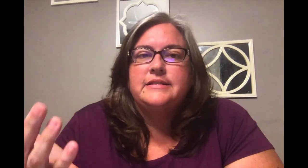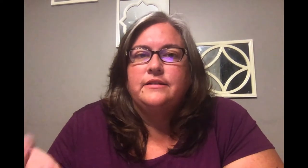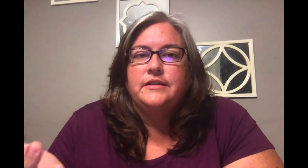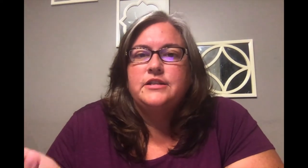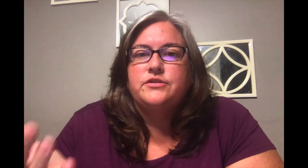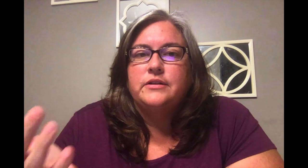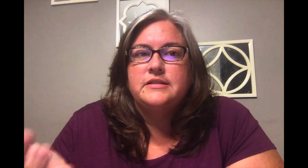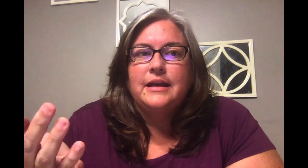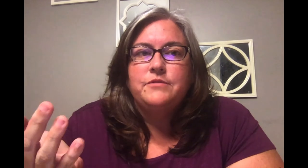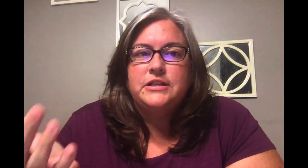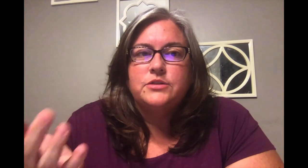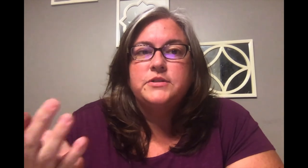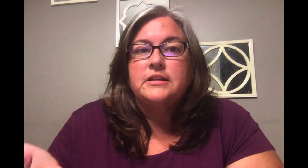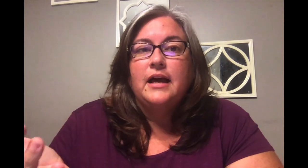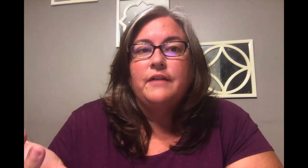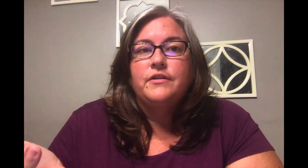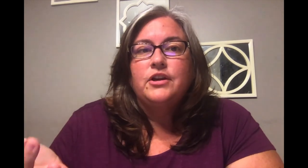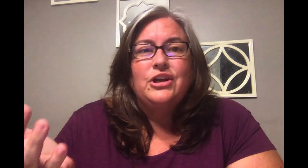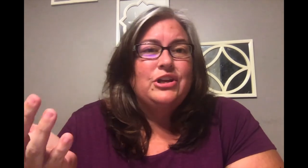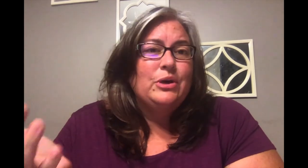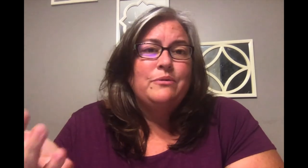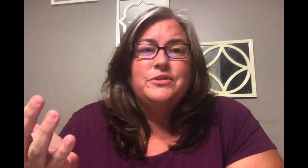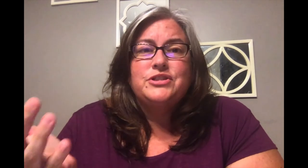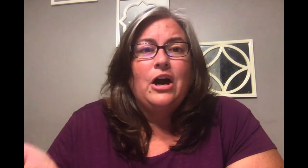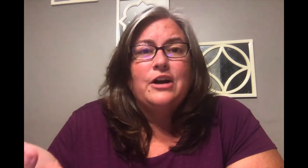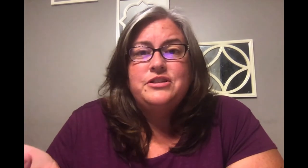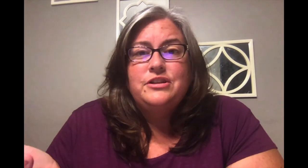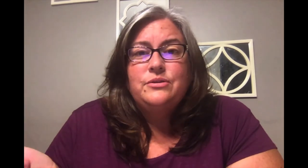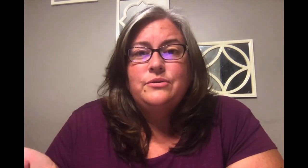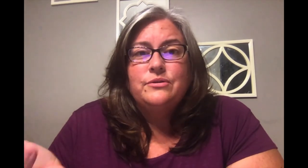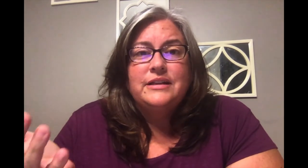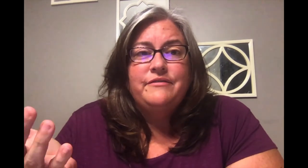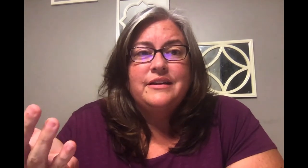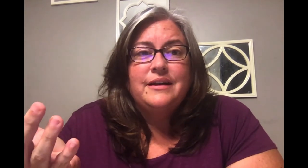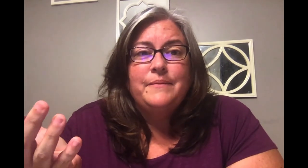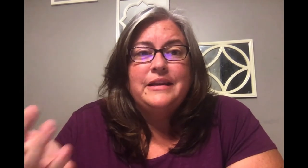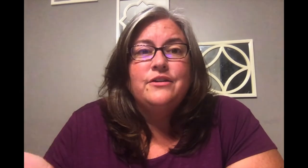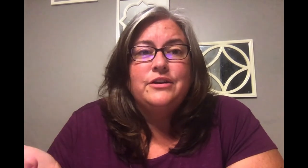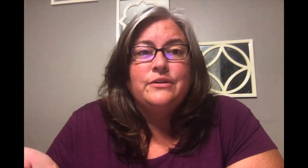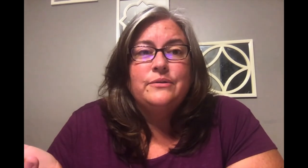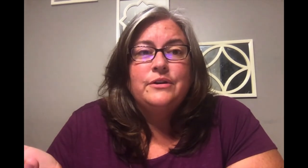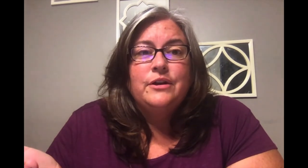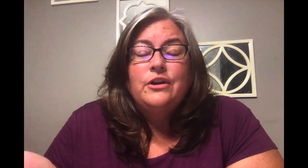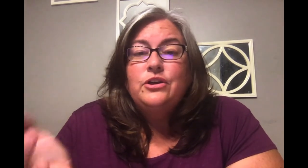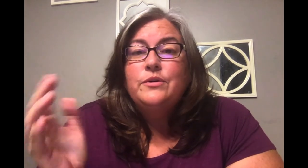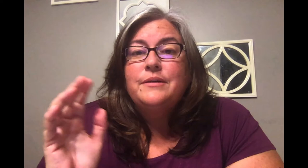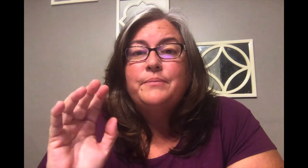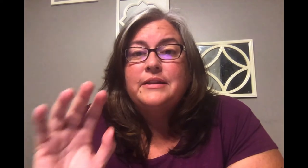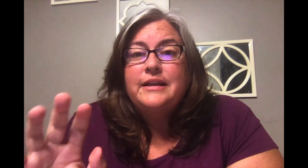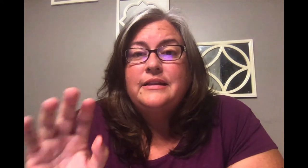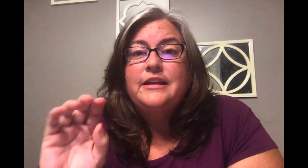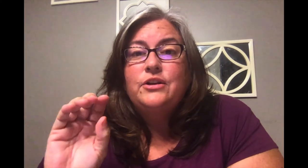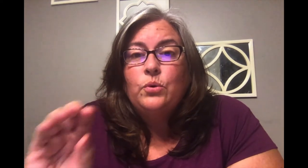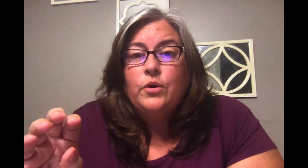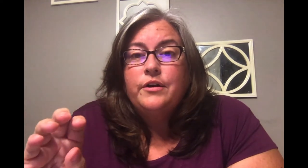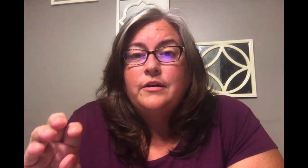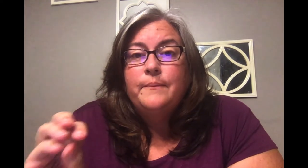illness During the time Jesus was alive No one would talk to you Or even come near you You were completely ignored By